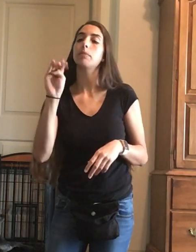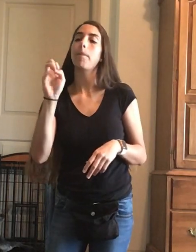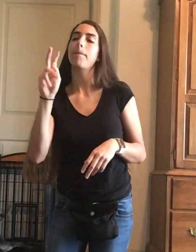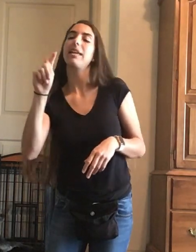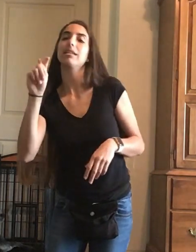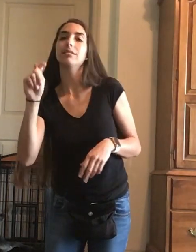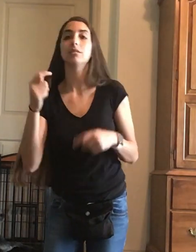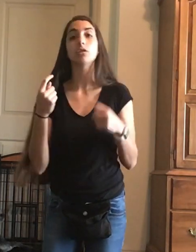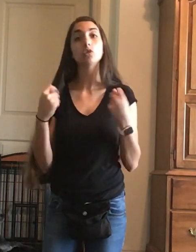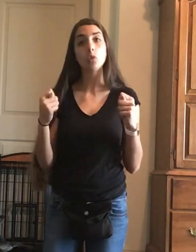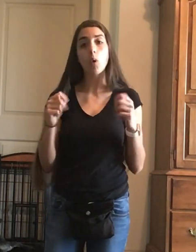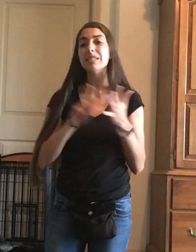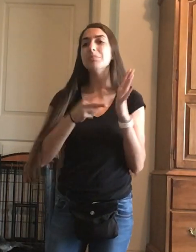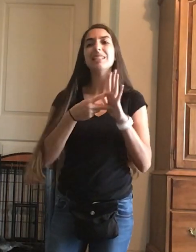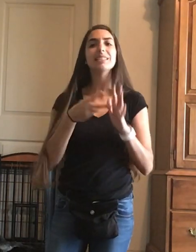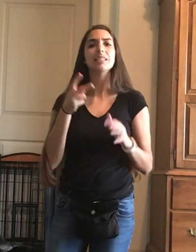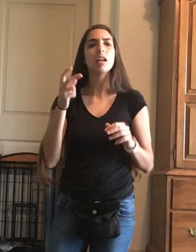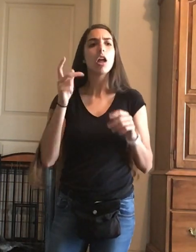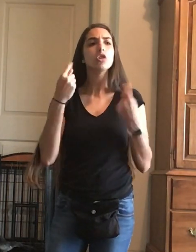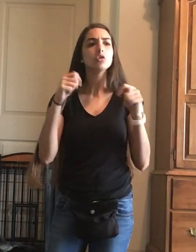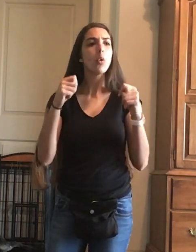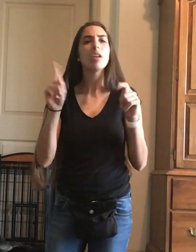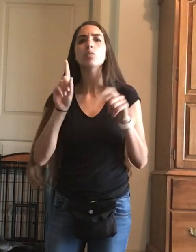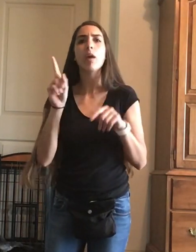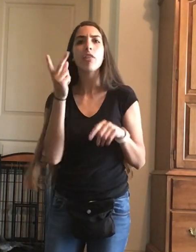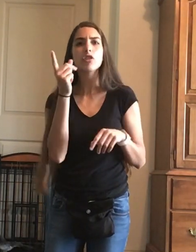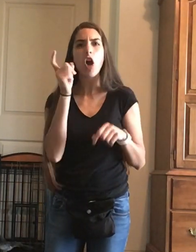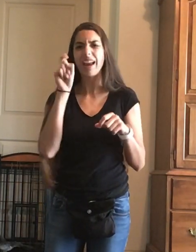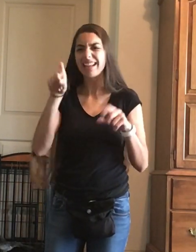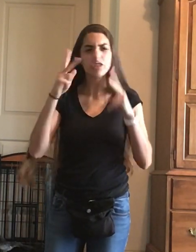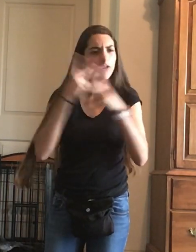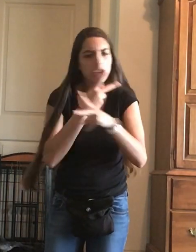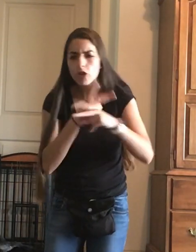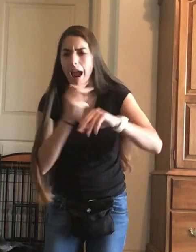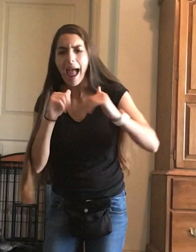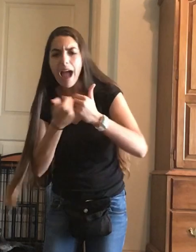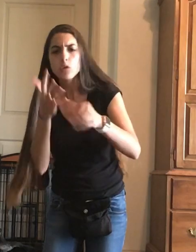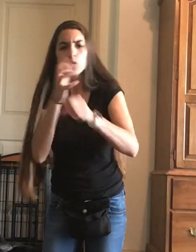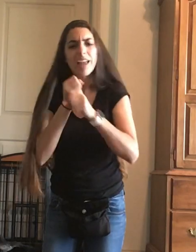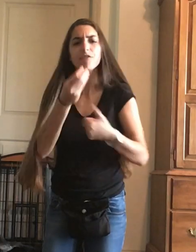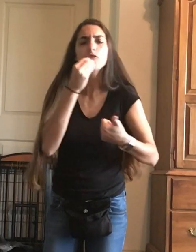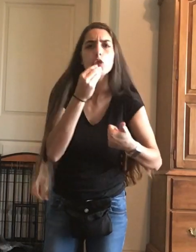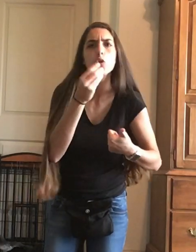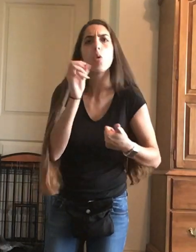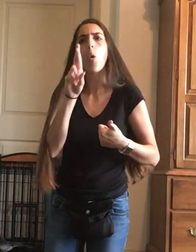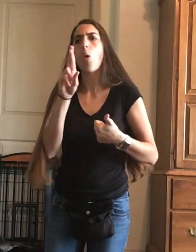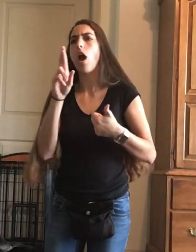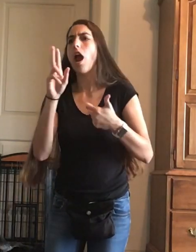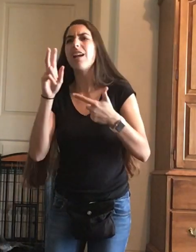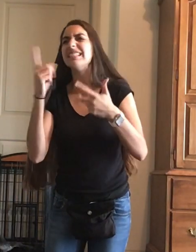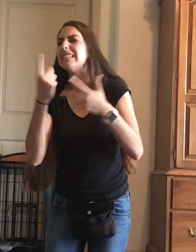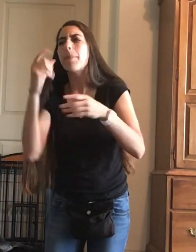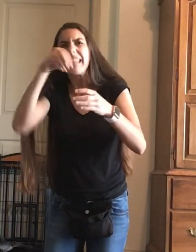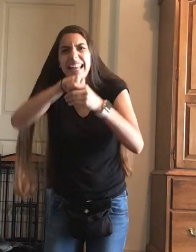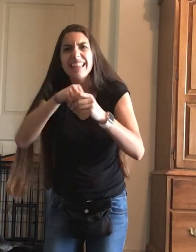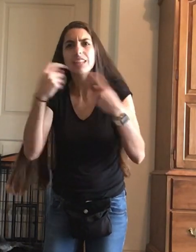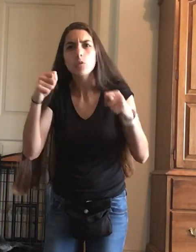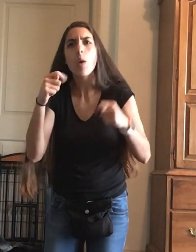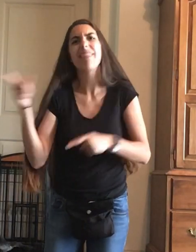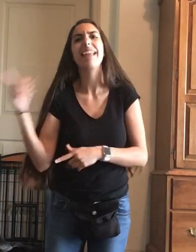toys, which means toys where the dog has to figure out how to get food or something that's